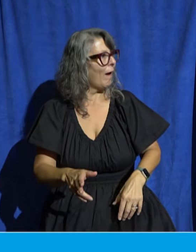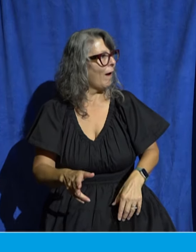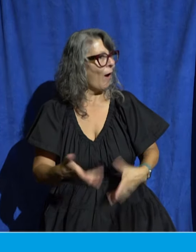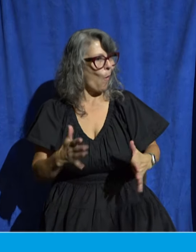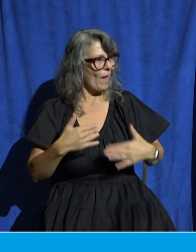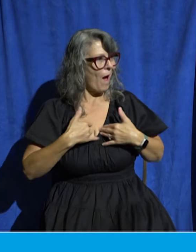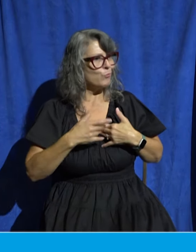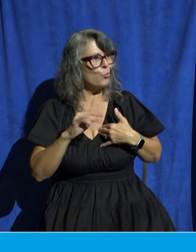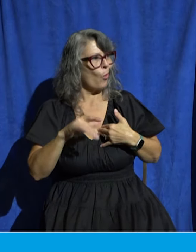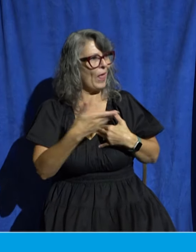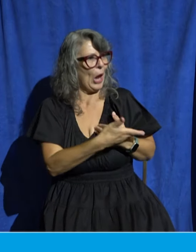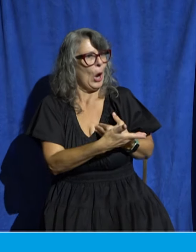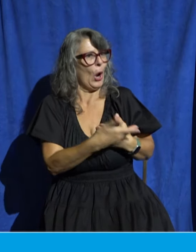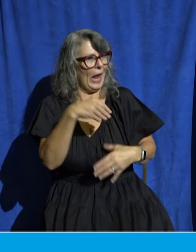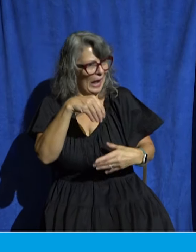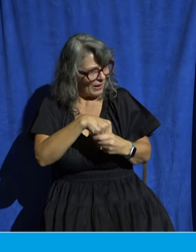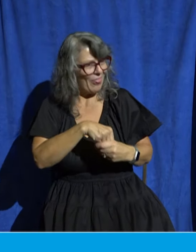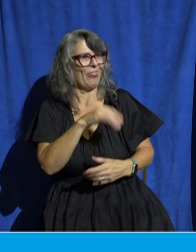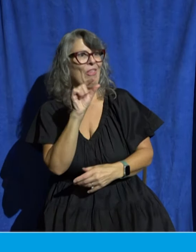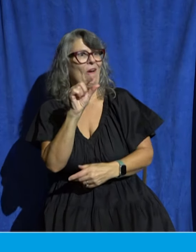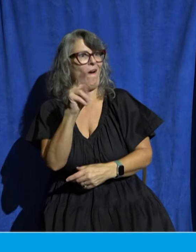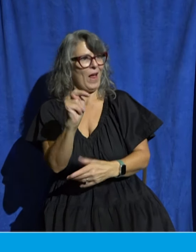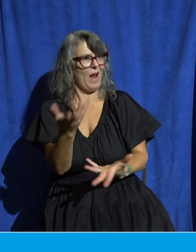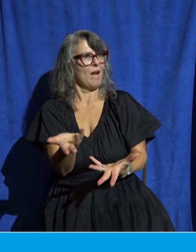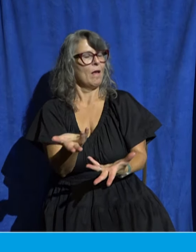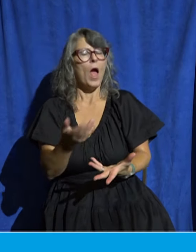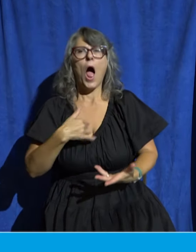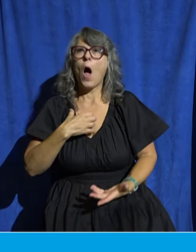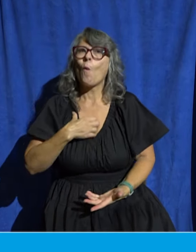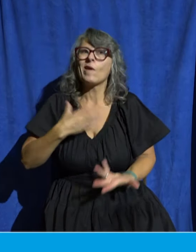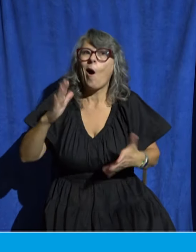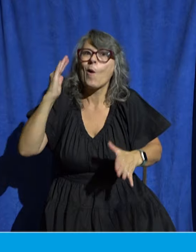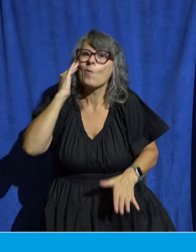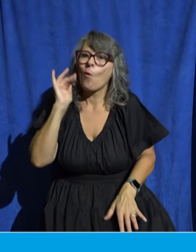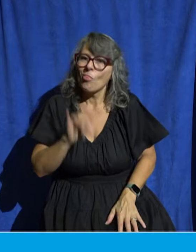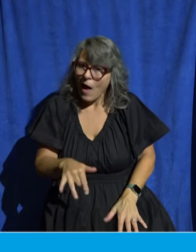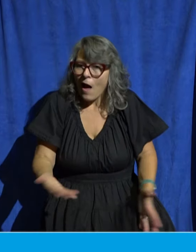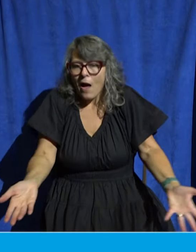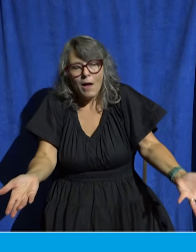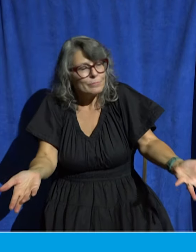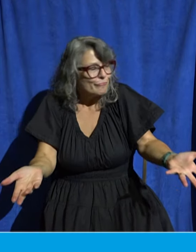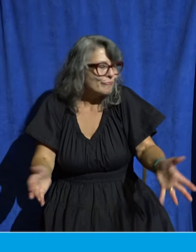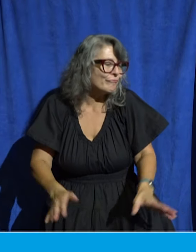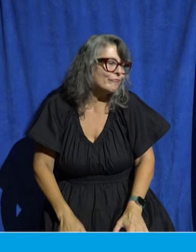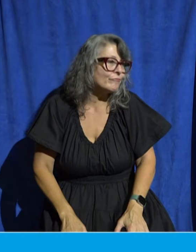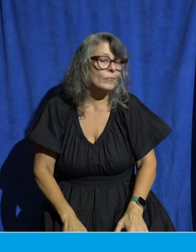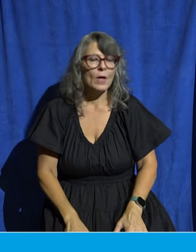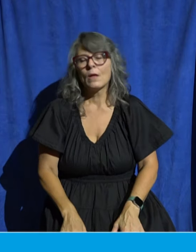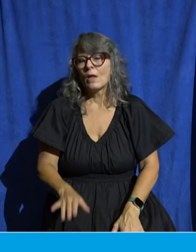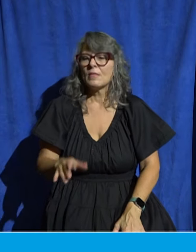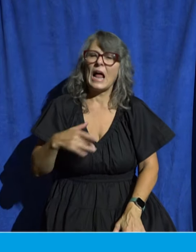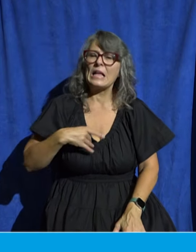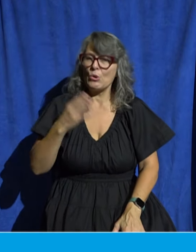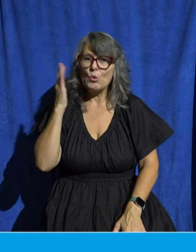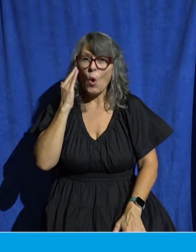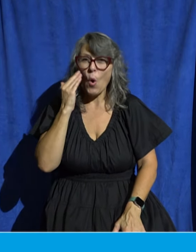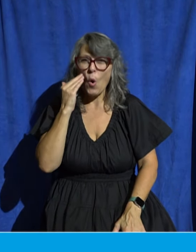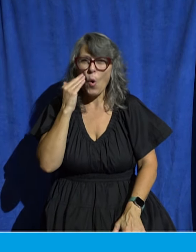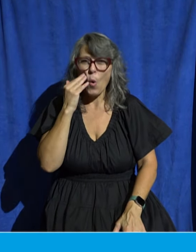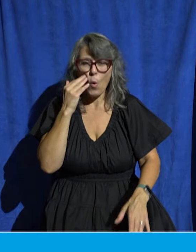I said, I wish I would have known that. Now this same guy, I would keep bugging. would say, I need a nail to kind of poke the top of this. It's hardened up.